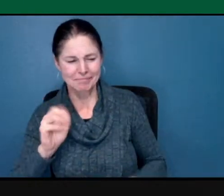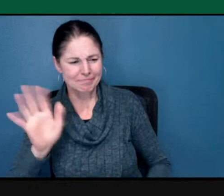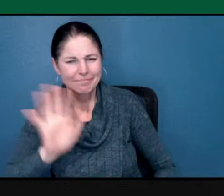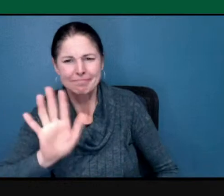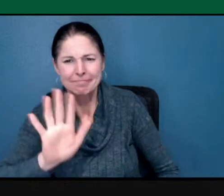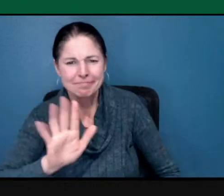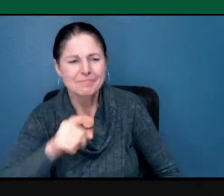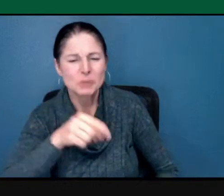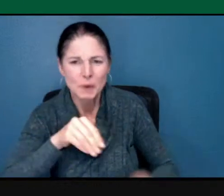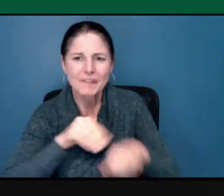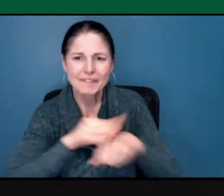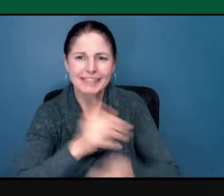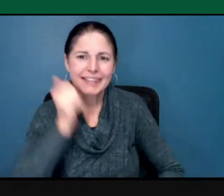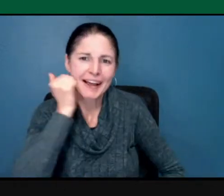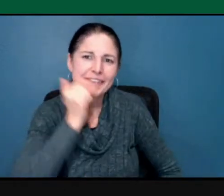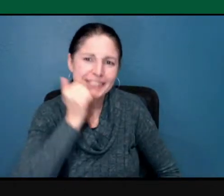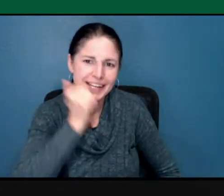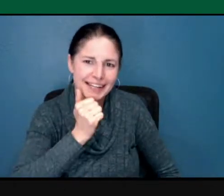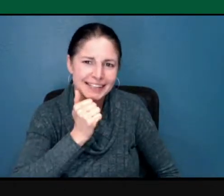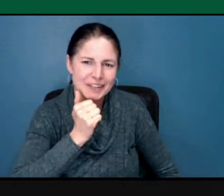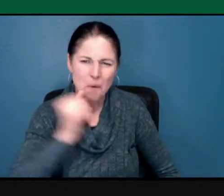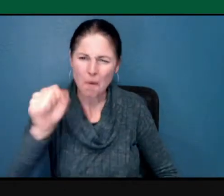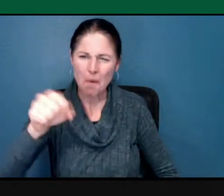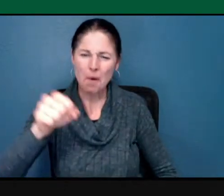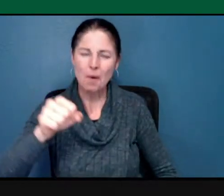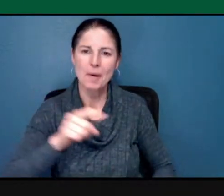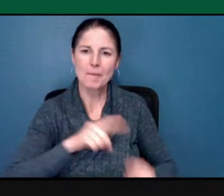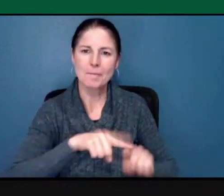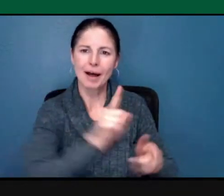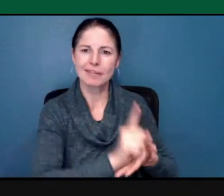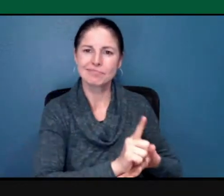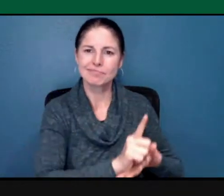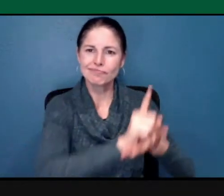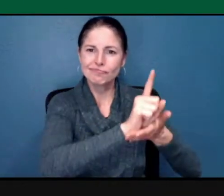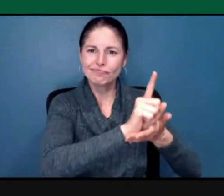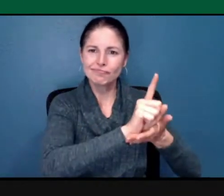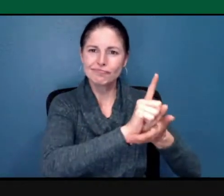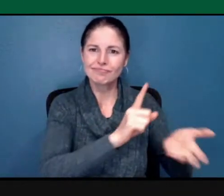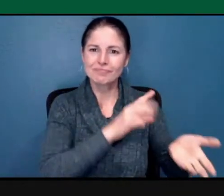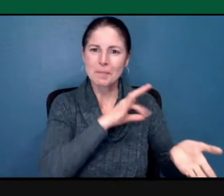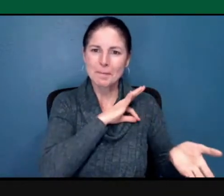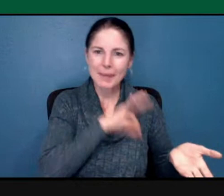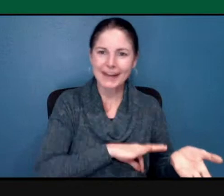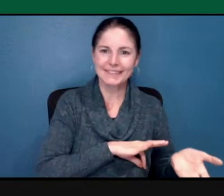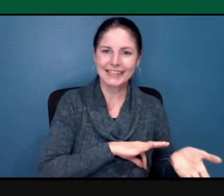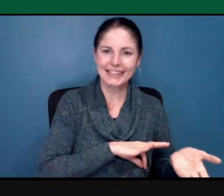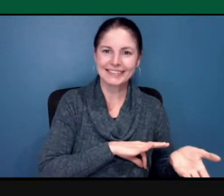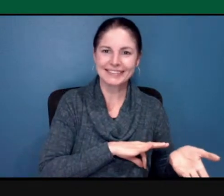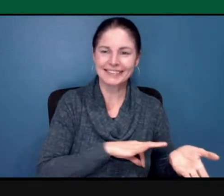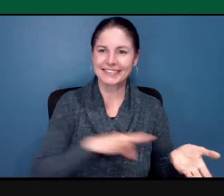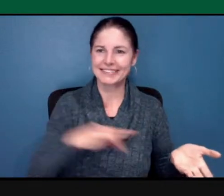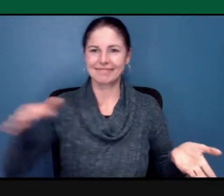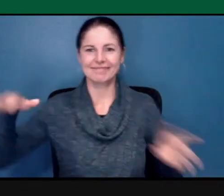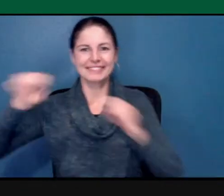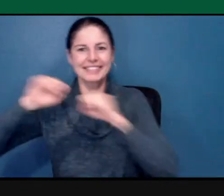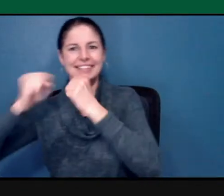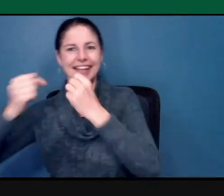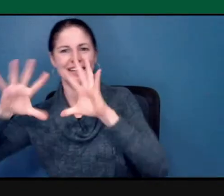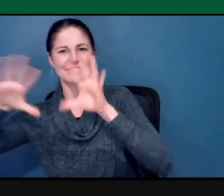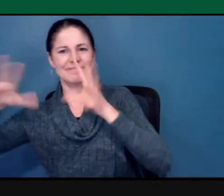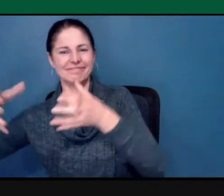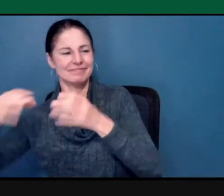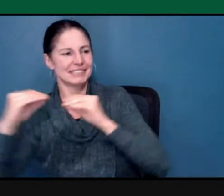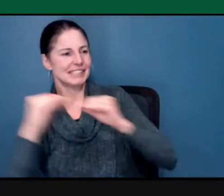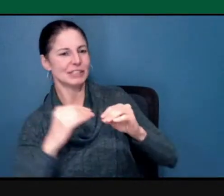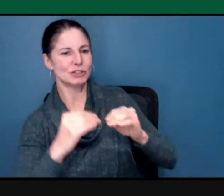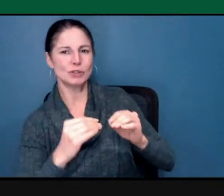But as a beneficiary, you have been taught not to think about it. So that's what I want my students to